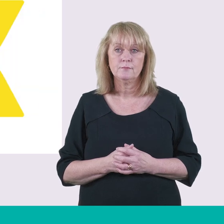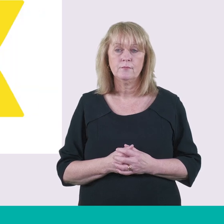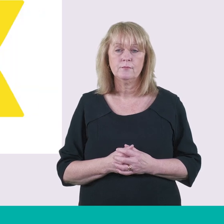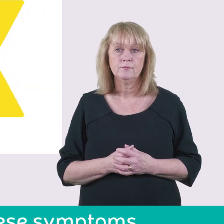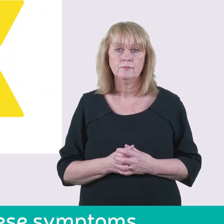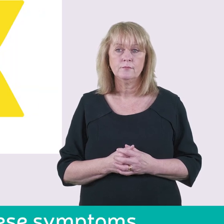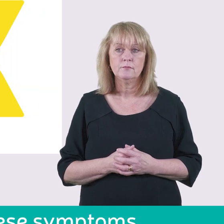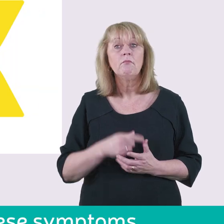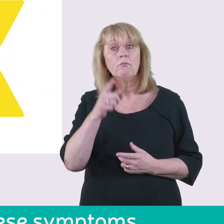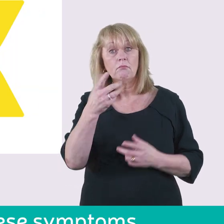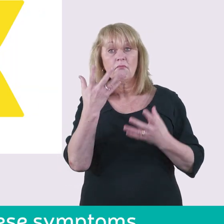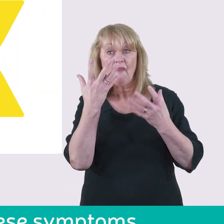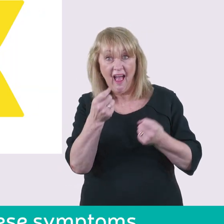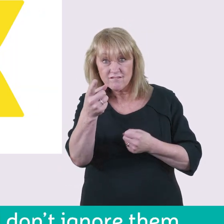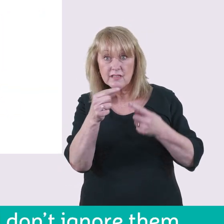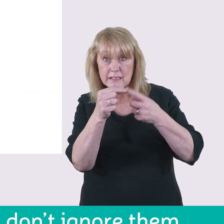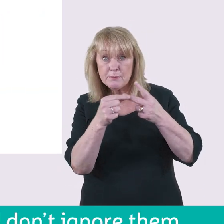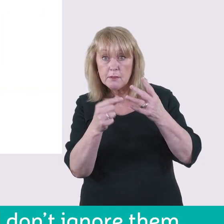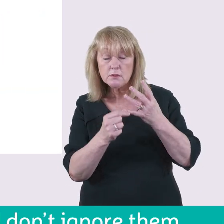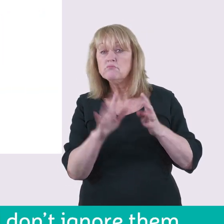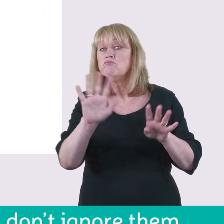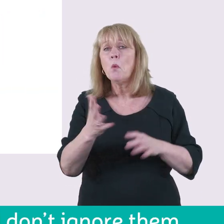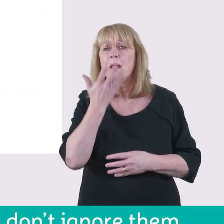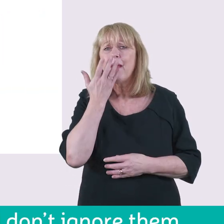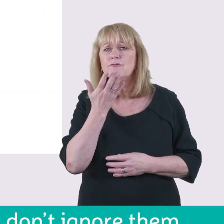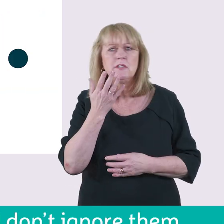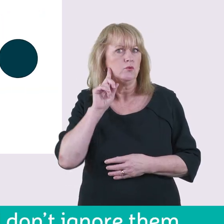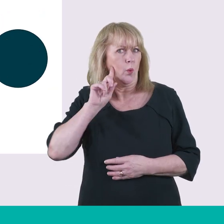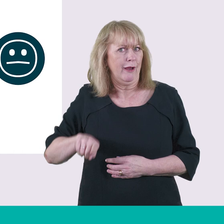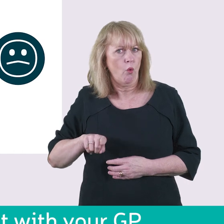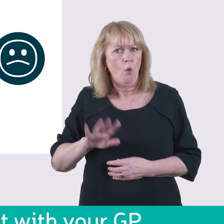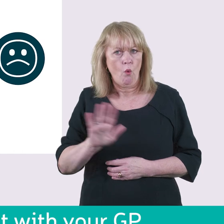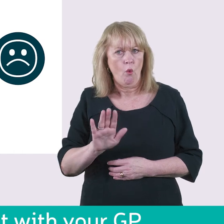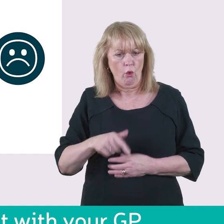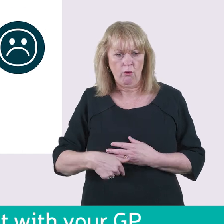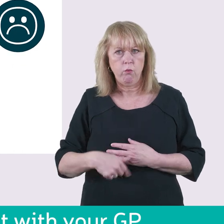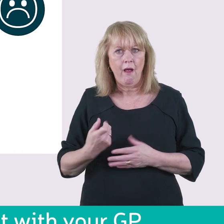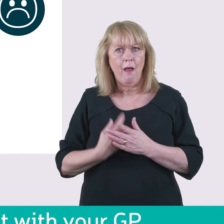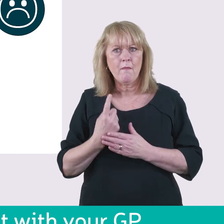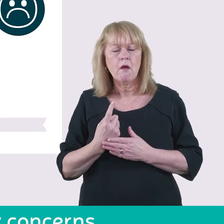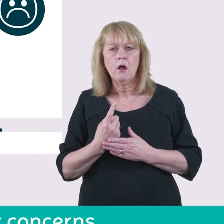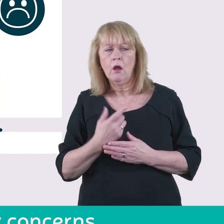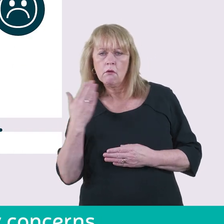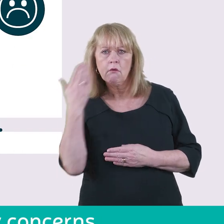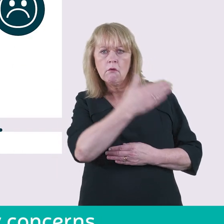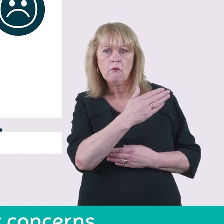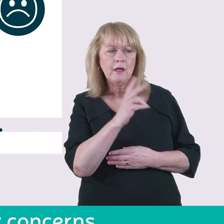If you have any of these symptoms, don't be embarrassed and don't ignore them. Make an appointment with your GP to talk about any